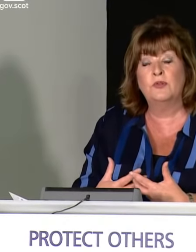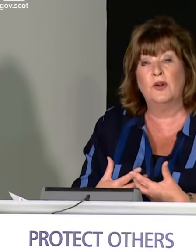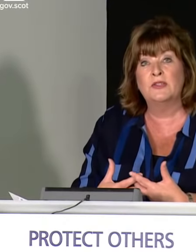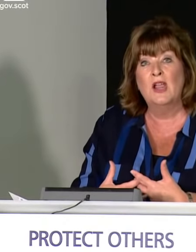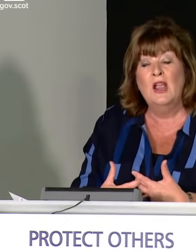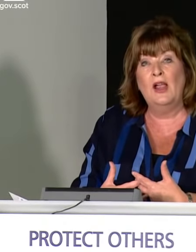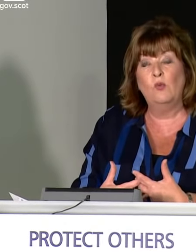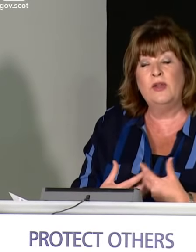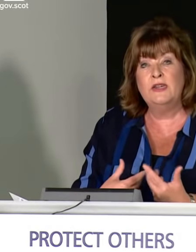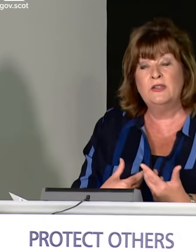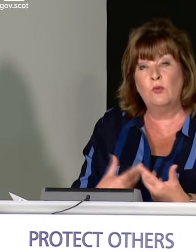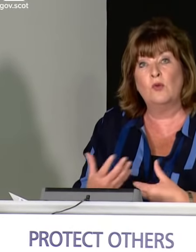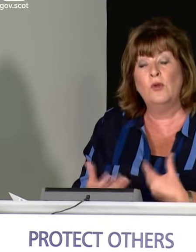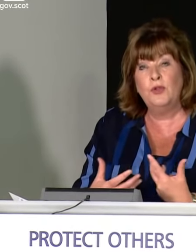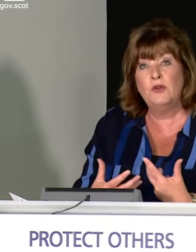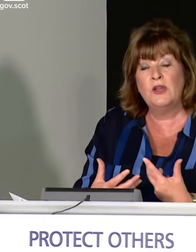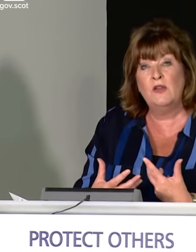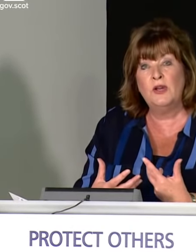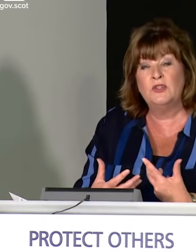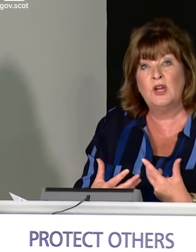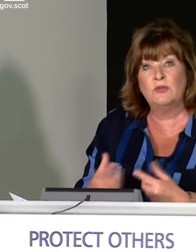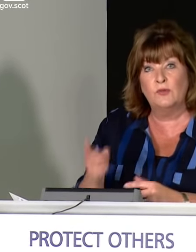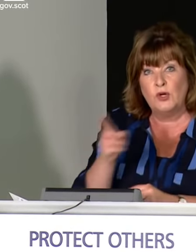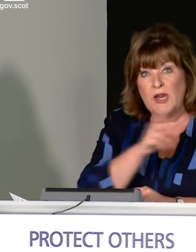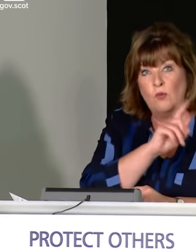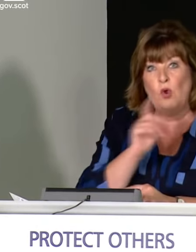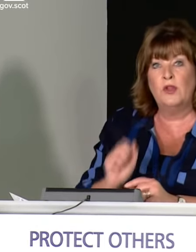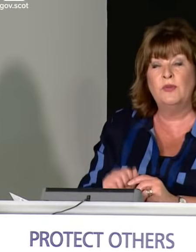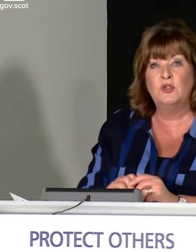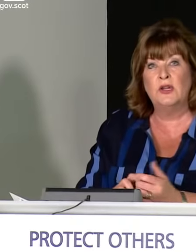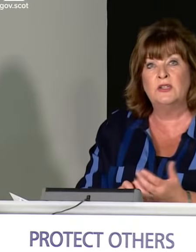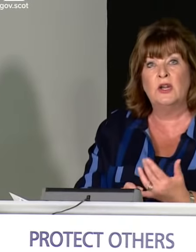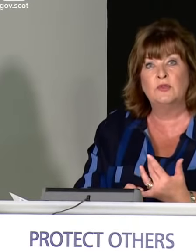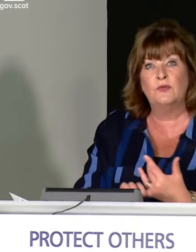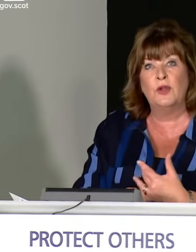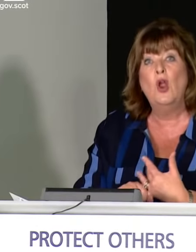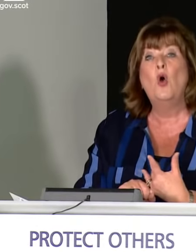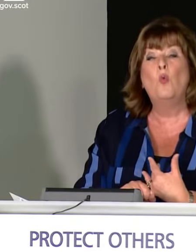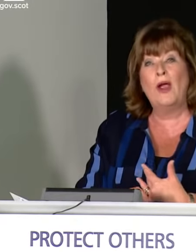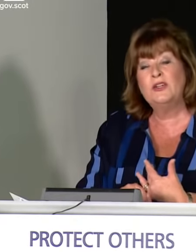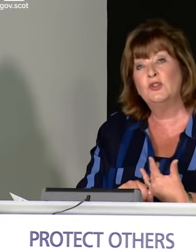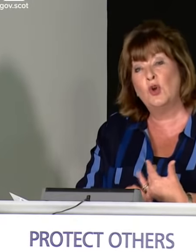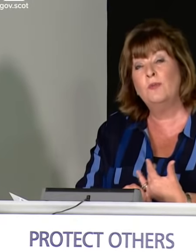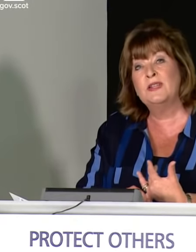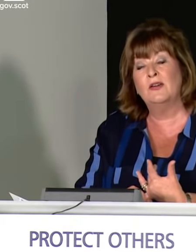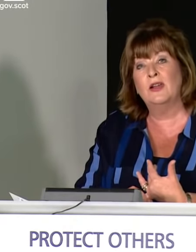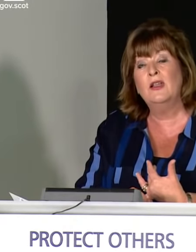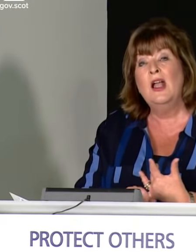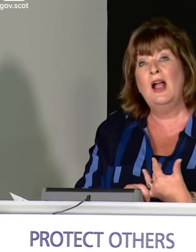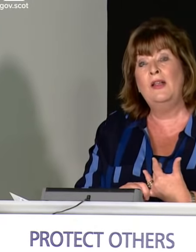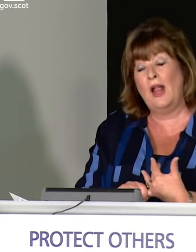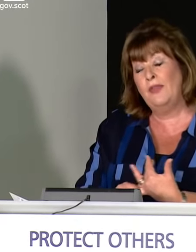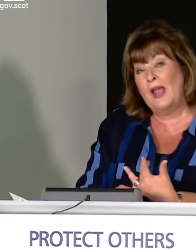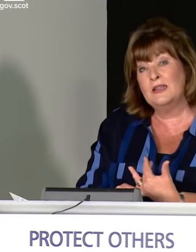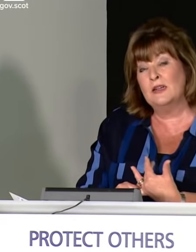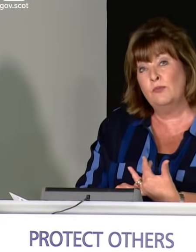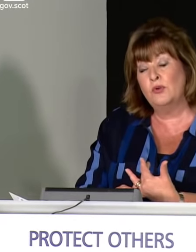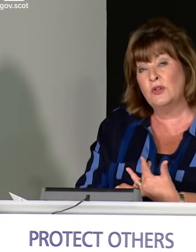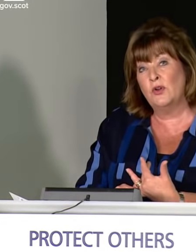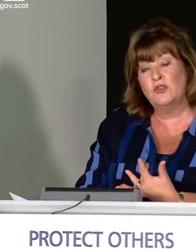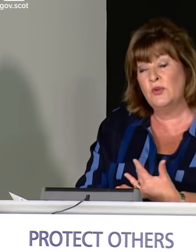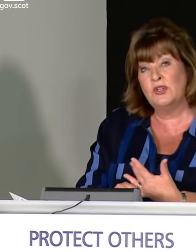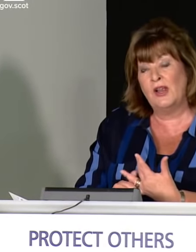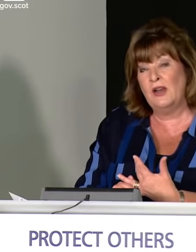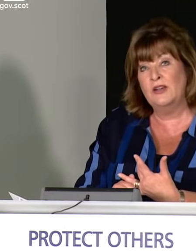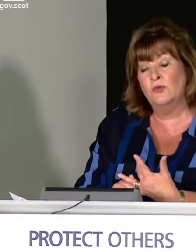on the jobs front. We need to work with the UK government in terms of looking at what they'll be doing in terms of their wider jobs area and that is an